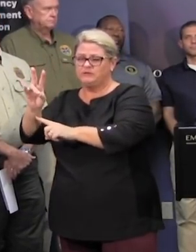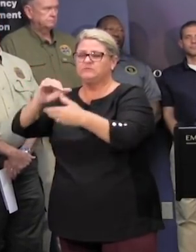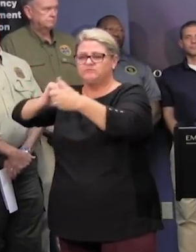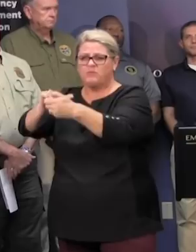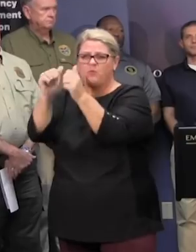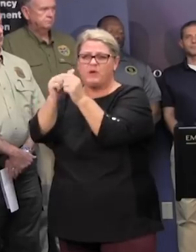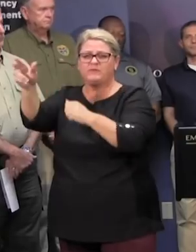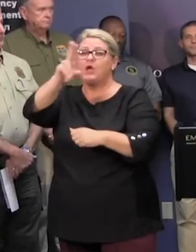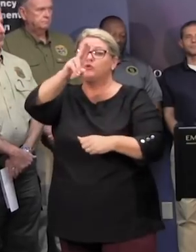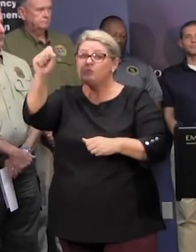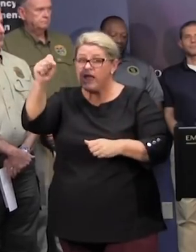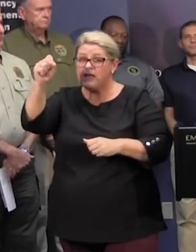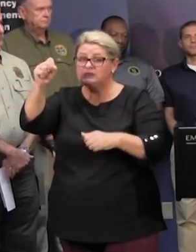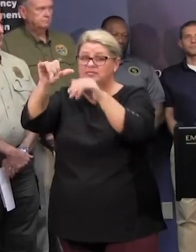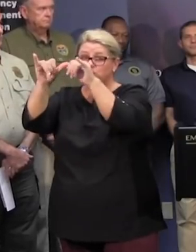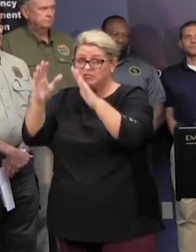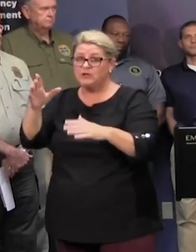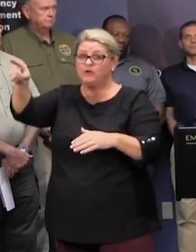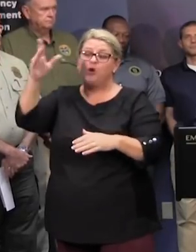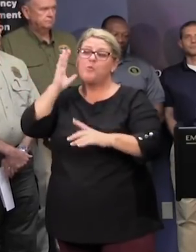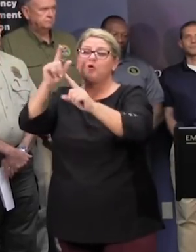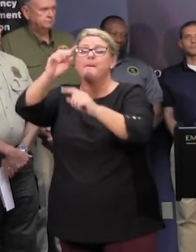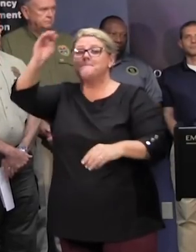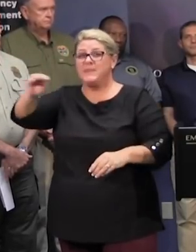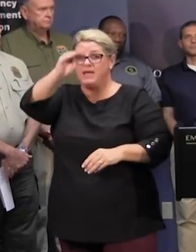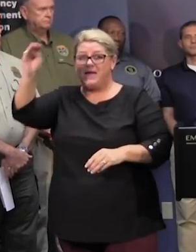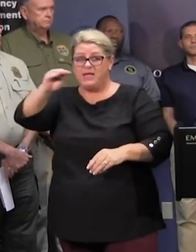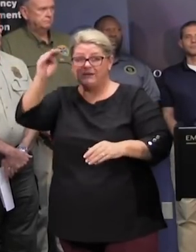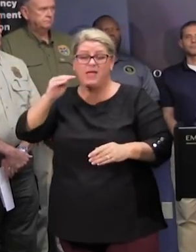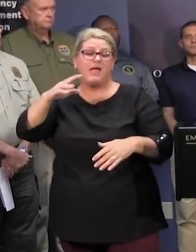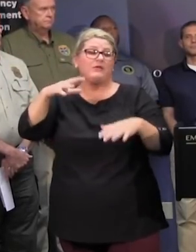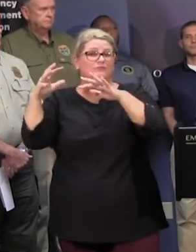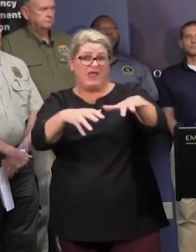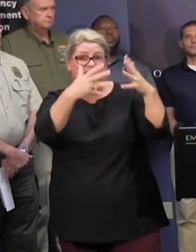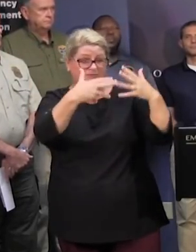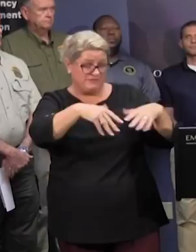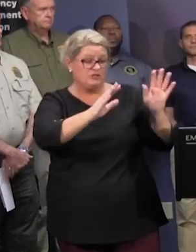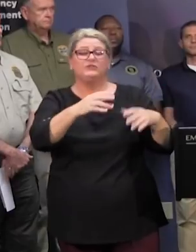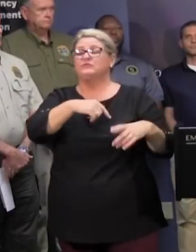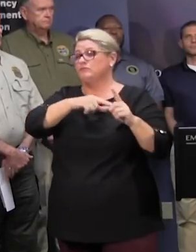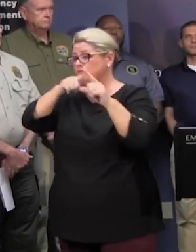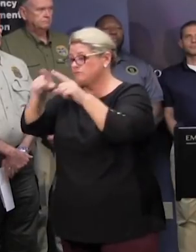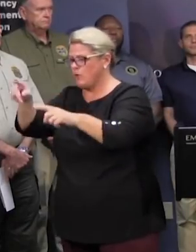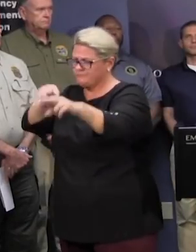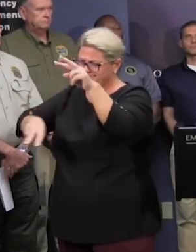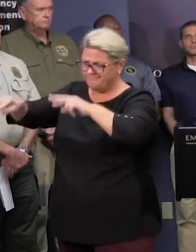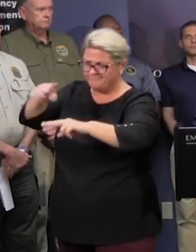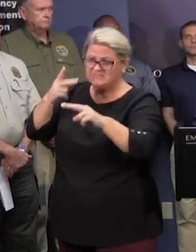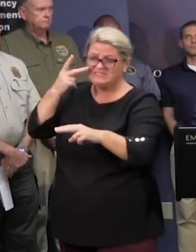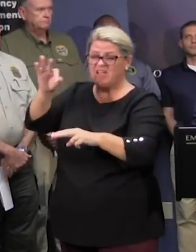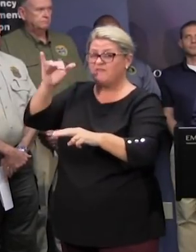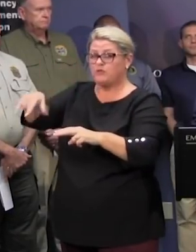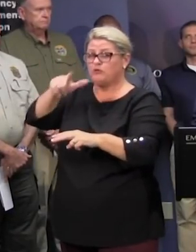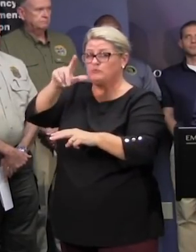.s corps of engineers to go out monday after the storm has passed to see if there was any damage that needs to be addressed at those